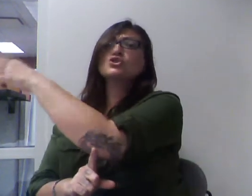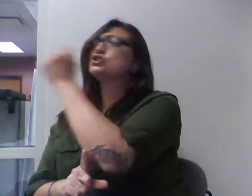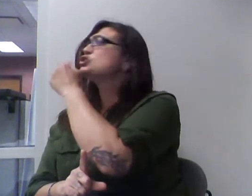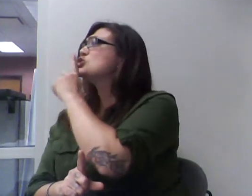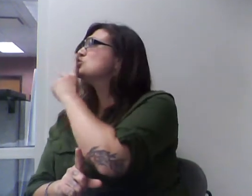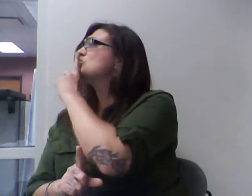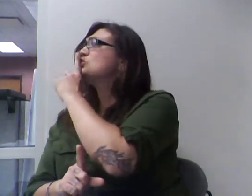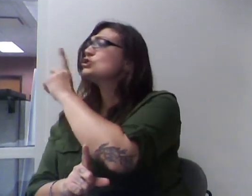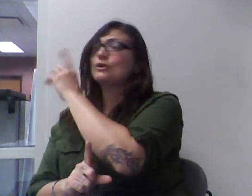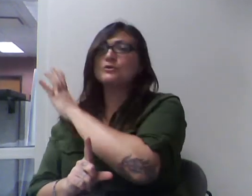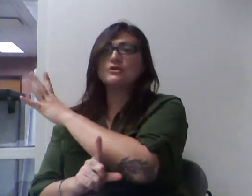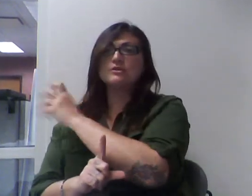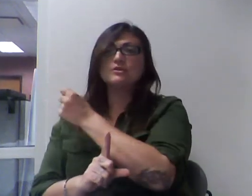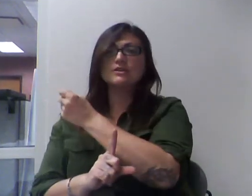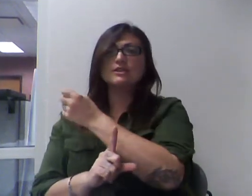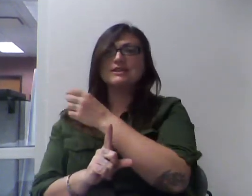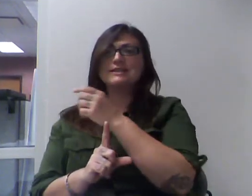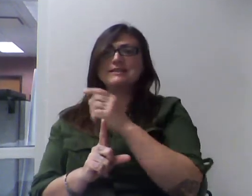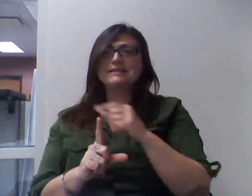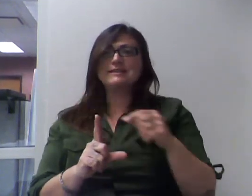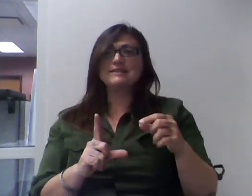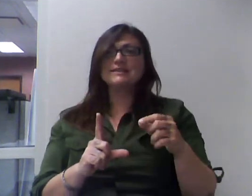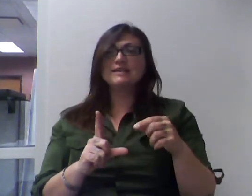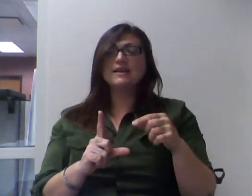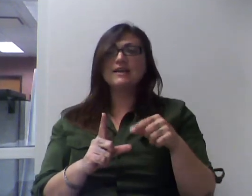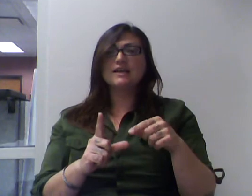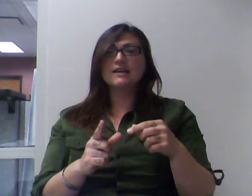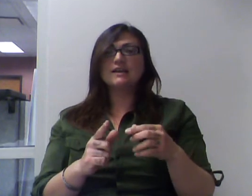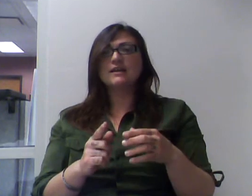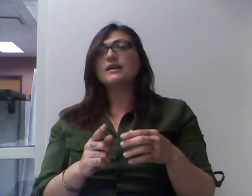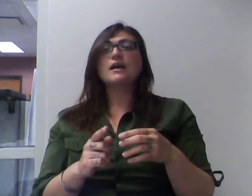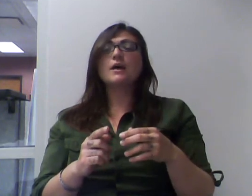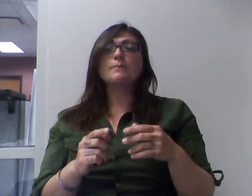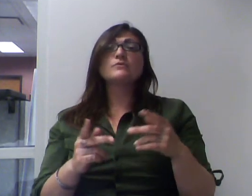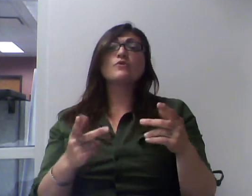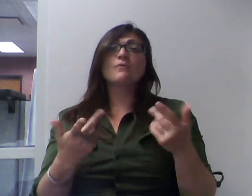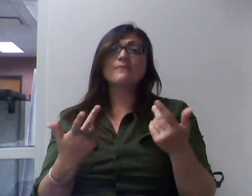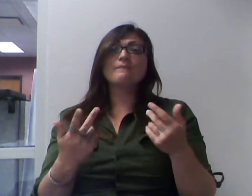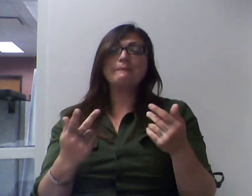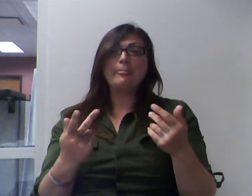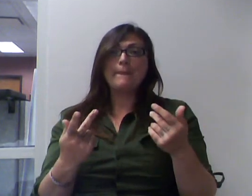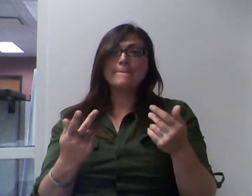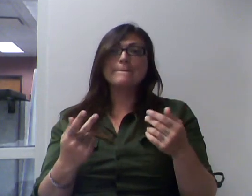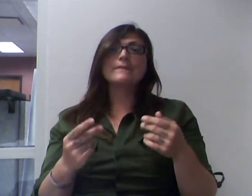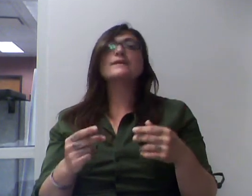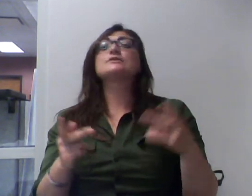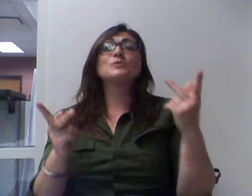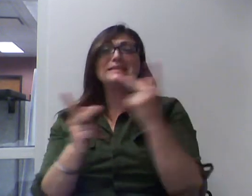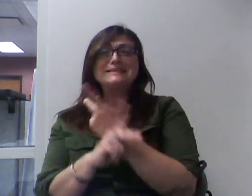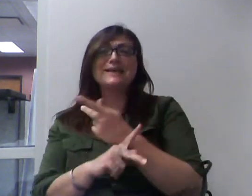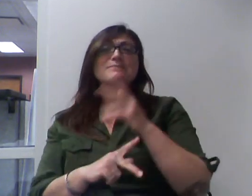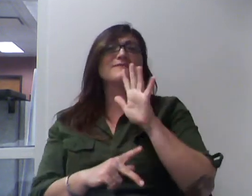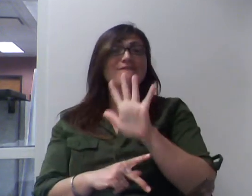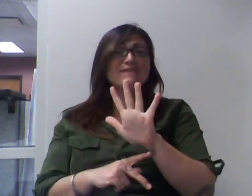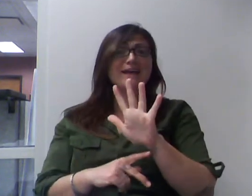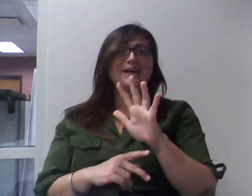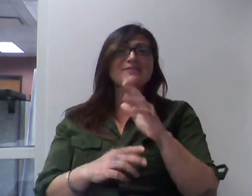magnitude. So, now we're going to multiply 5 centimeters, 93 centimeters,